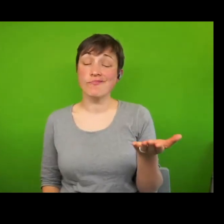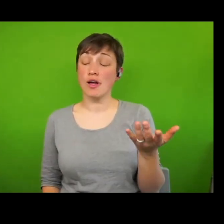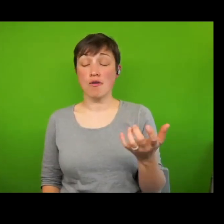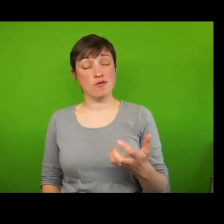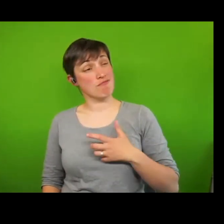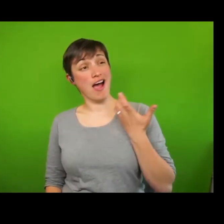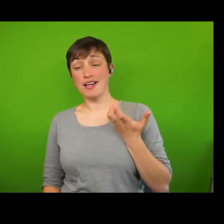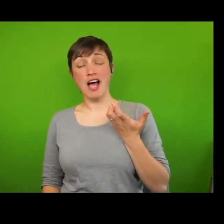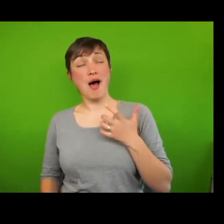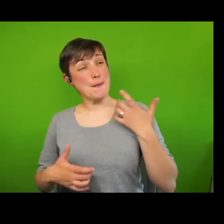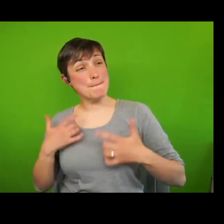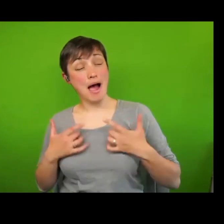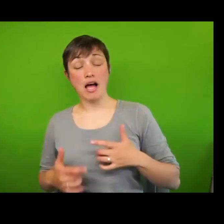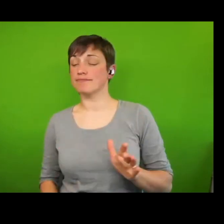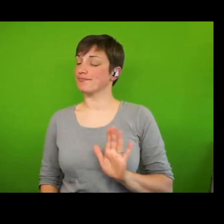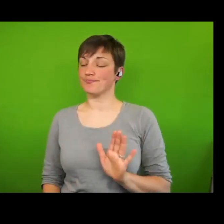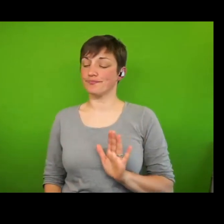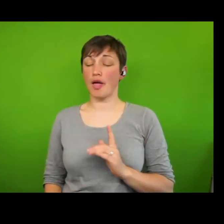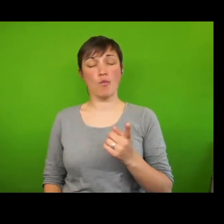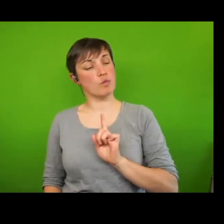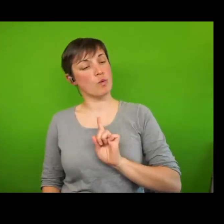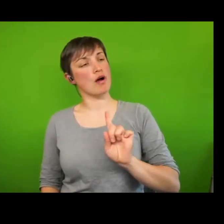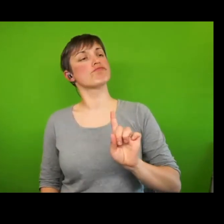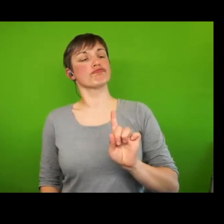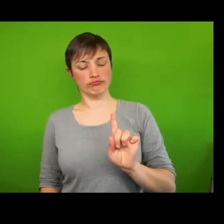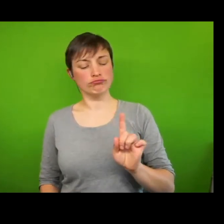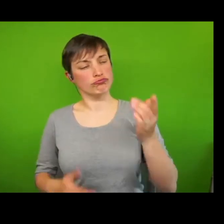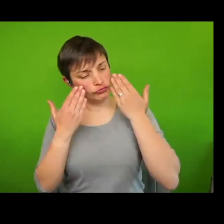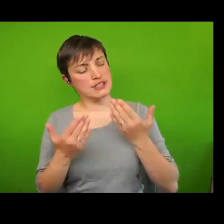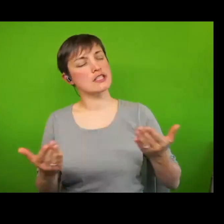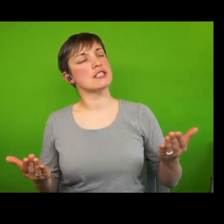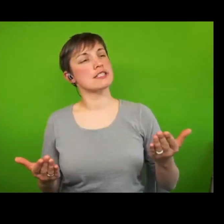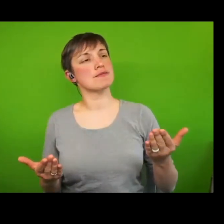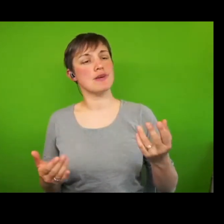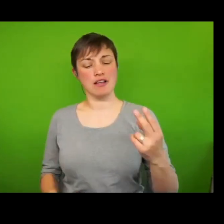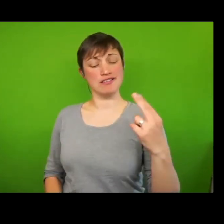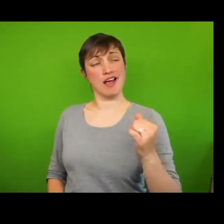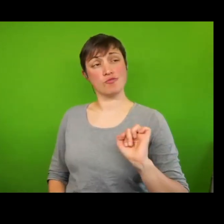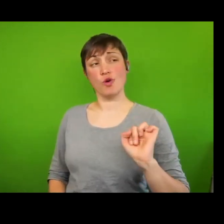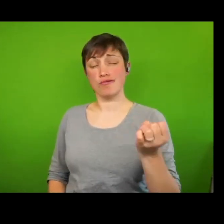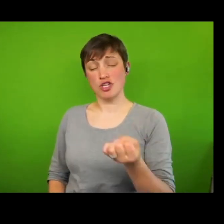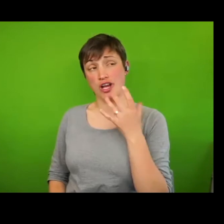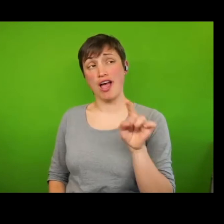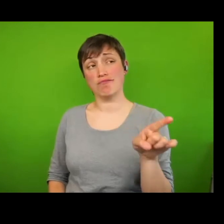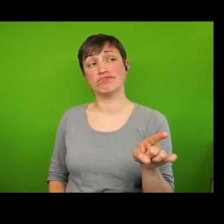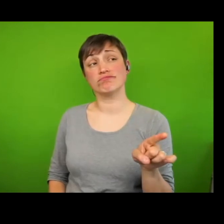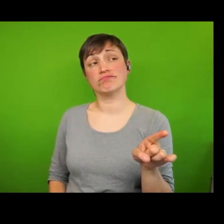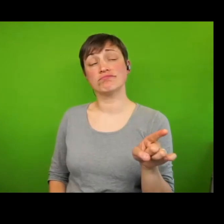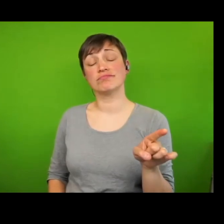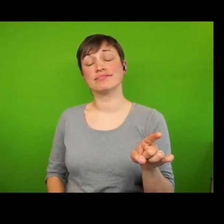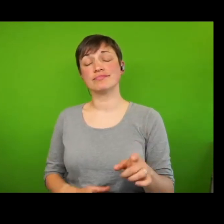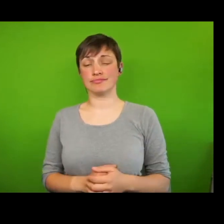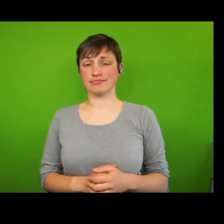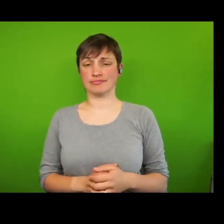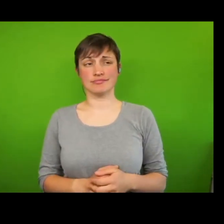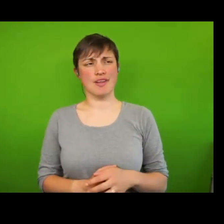pain. I will come as me with dignity and your denial will be to your shame. I'm telling the